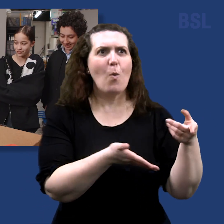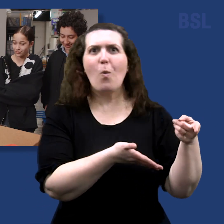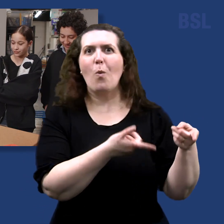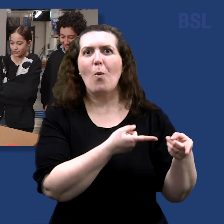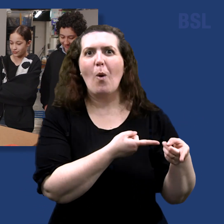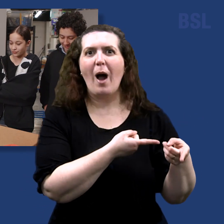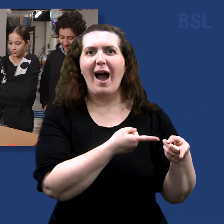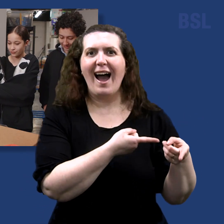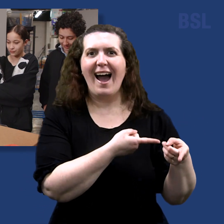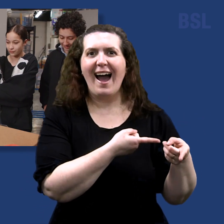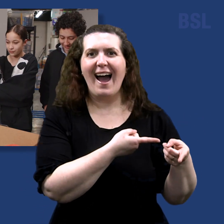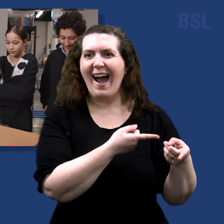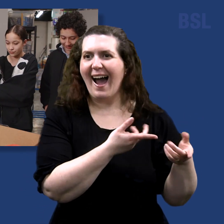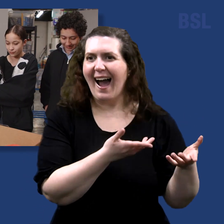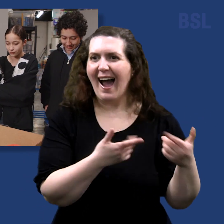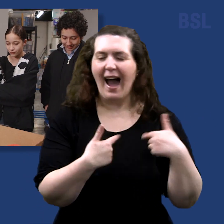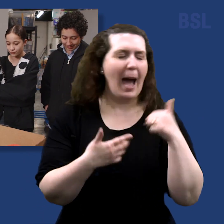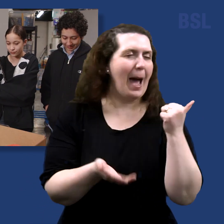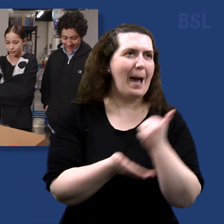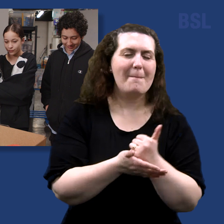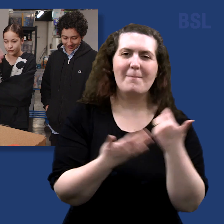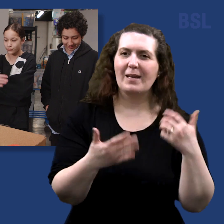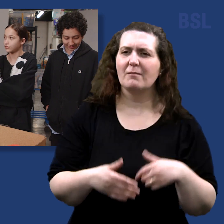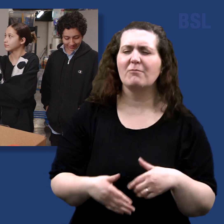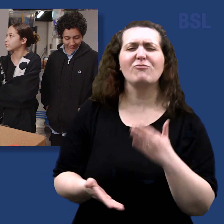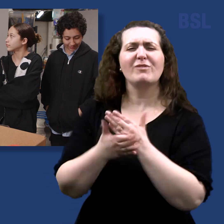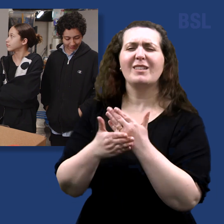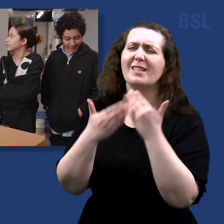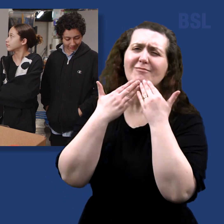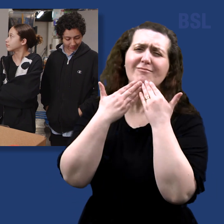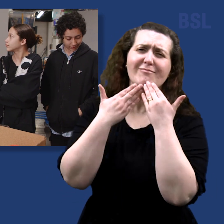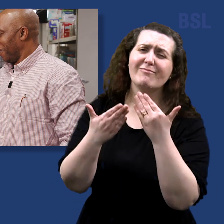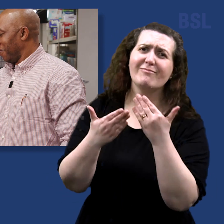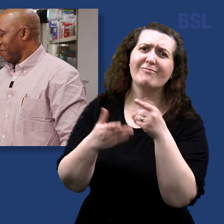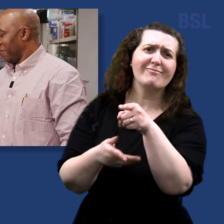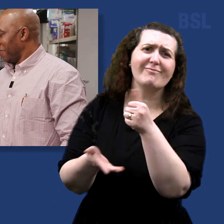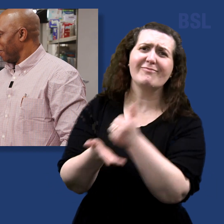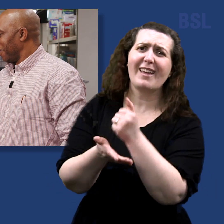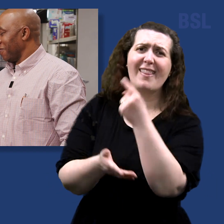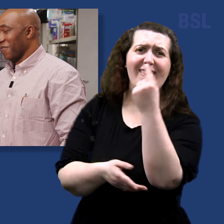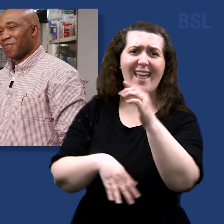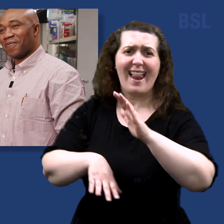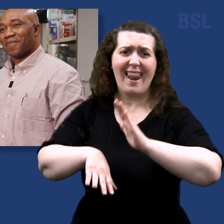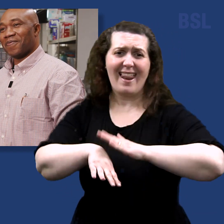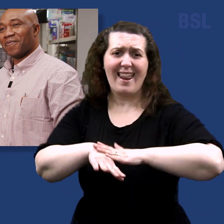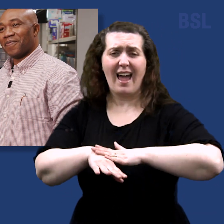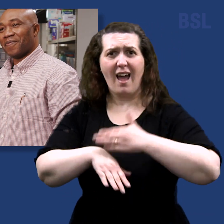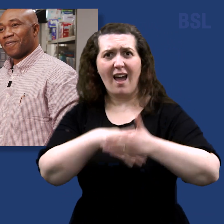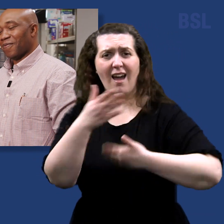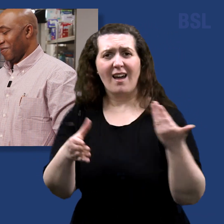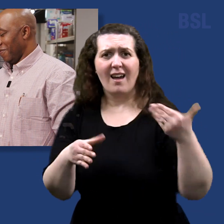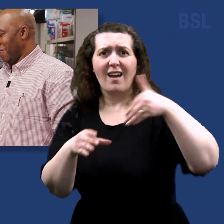great that they took the time out of their life to help us. Thank you for this, first of all, and I love you, Tyler.